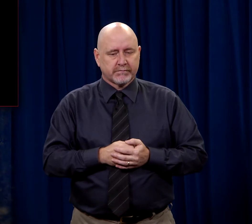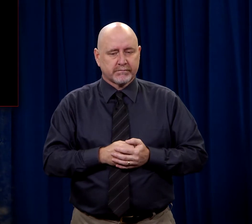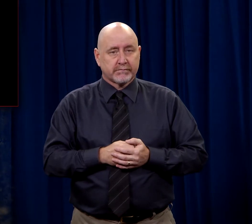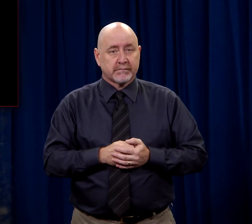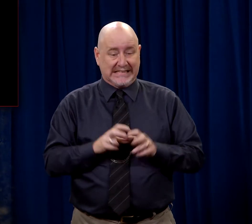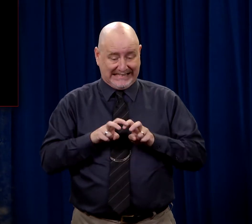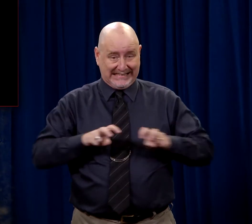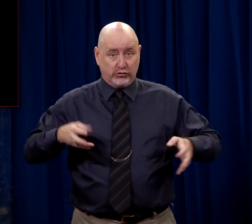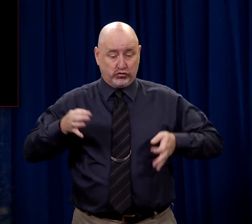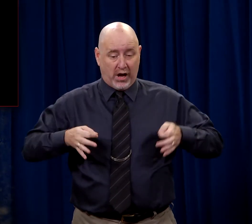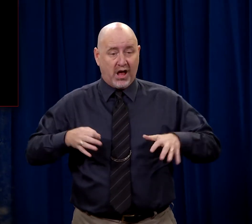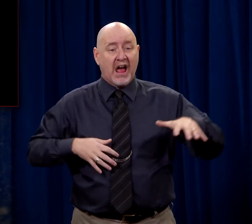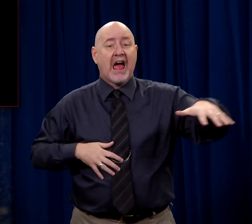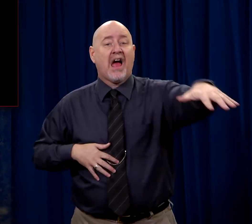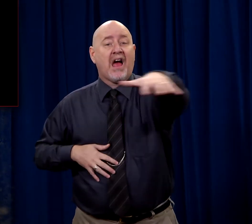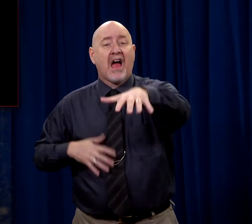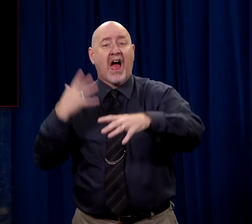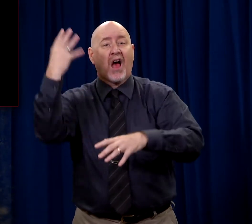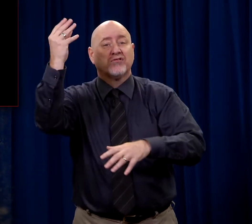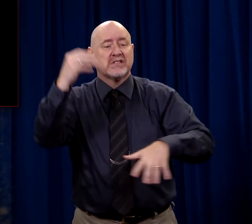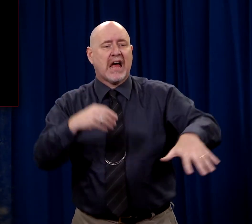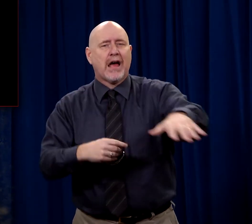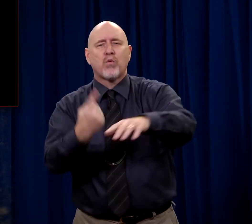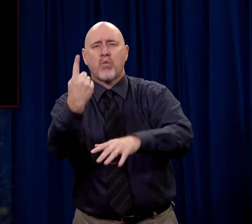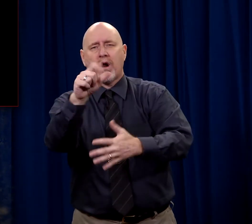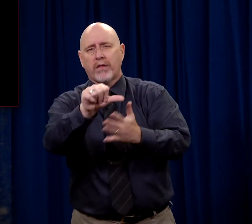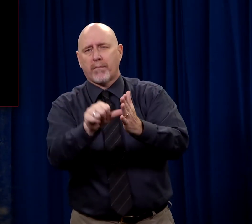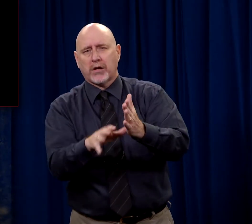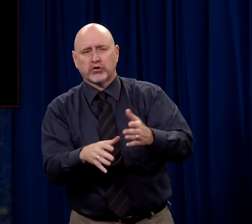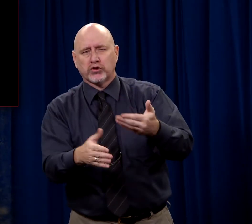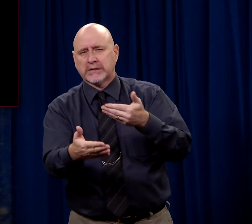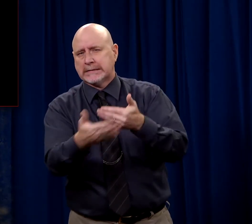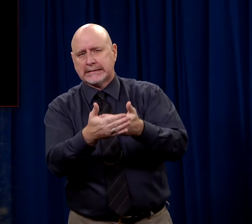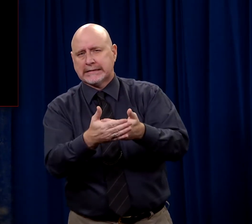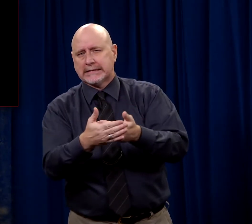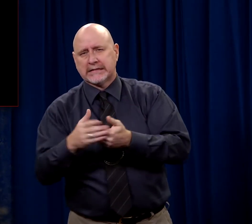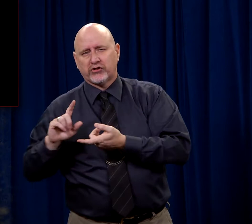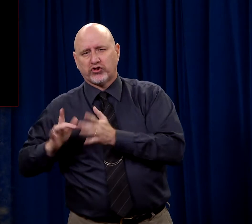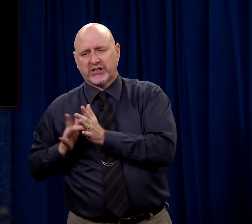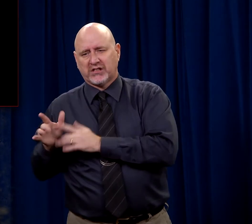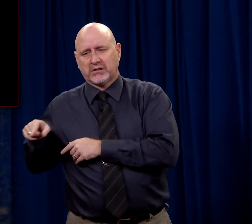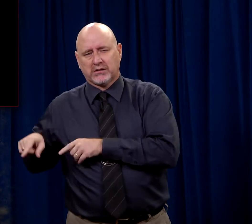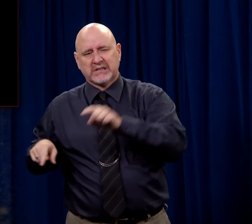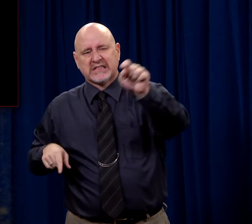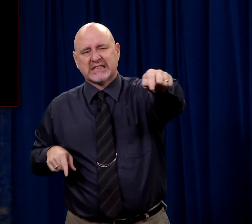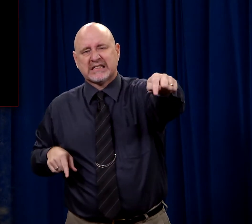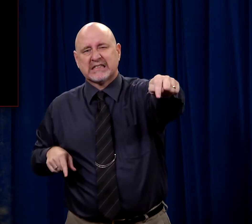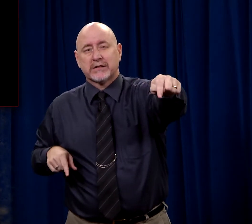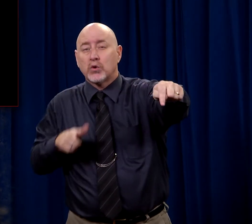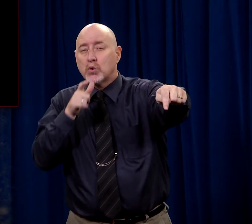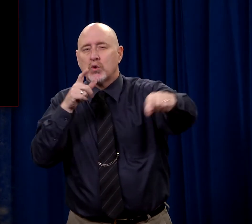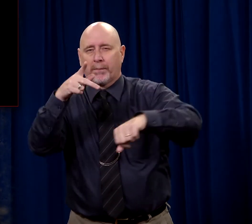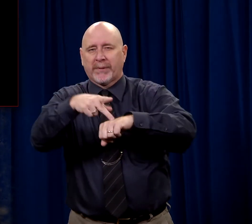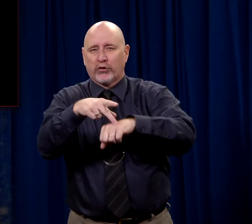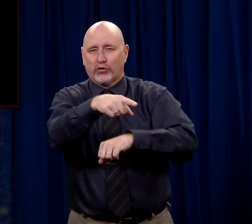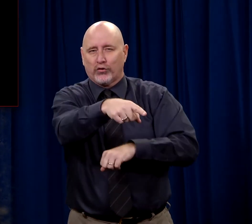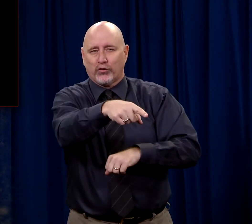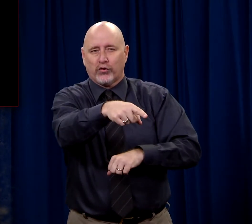Now, outside the hearing you find one of the apostles, one of the closest associates of Jesus. This one named Peter.